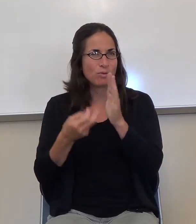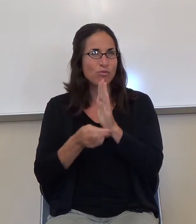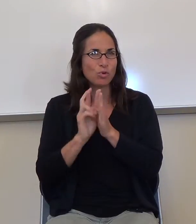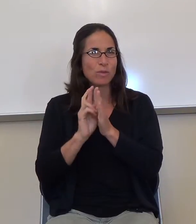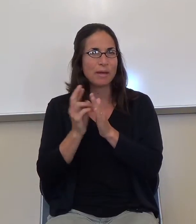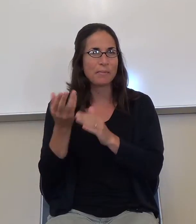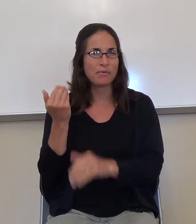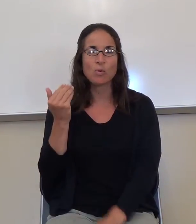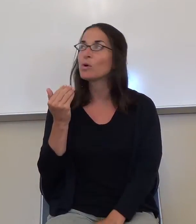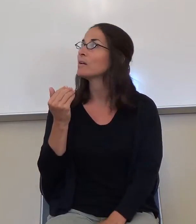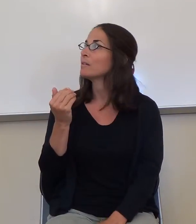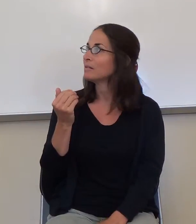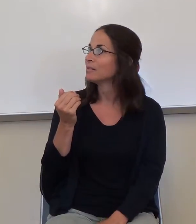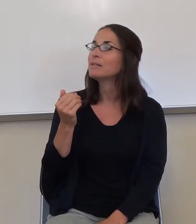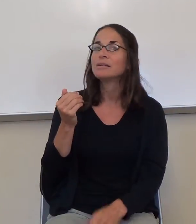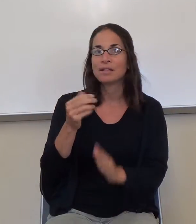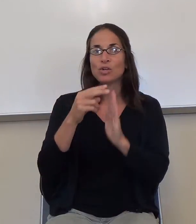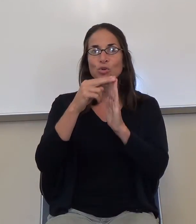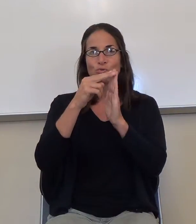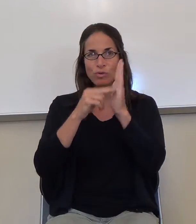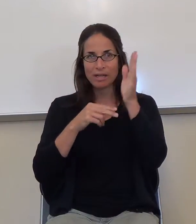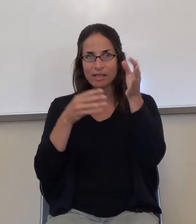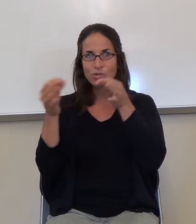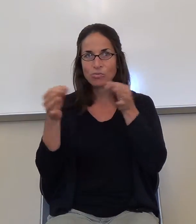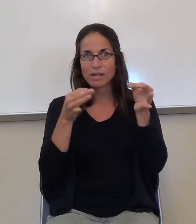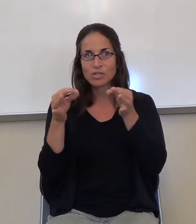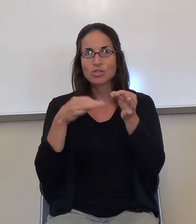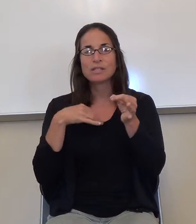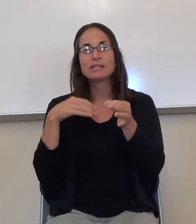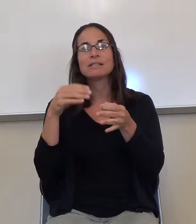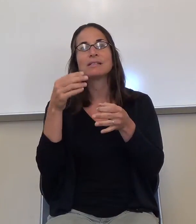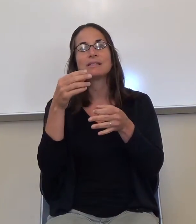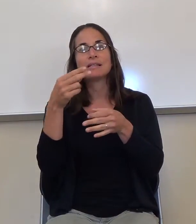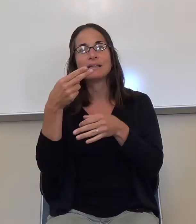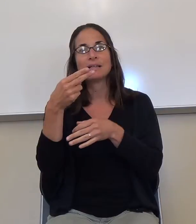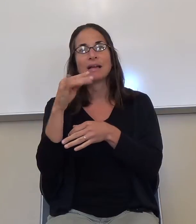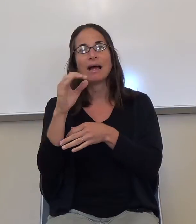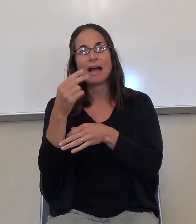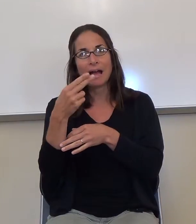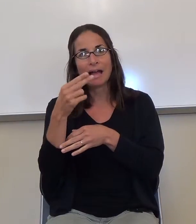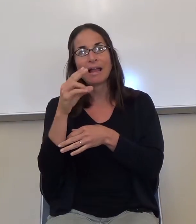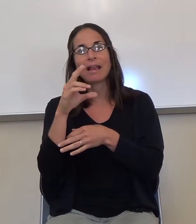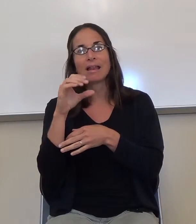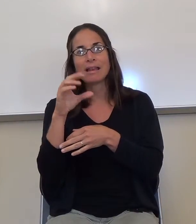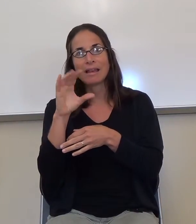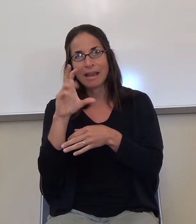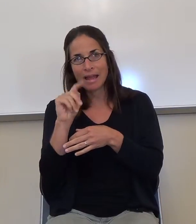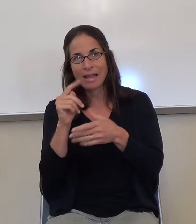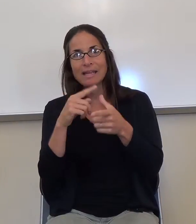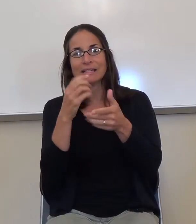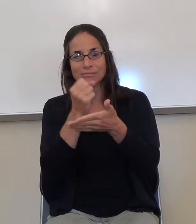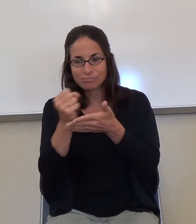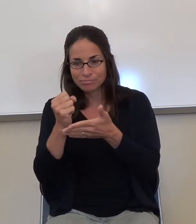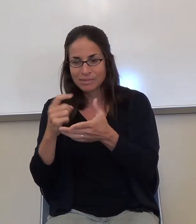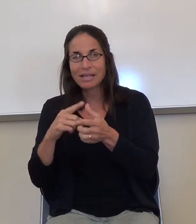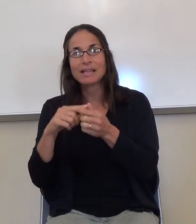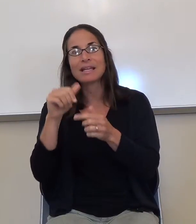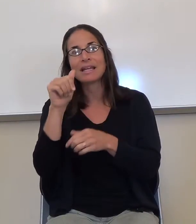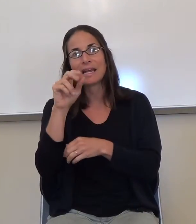said, you you need it to read the directions, highlight and annotate. And then you have to stop and say, wait a minute. I'm not sure what that